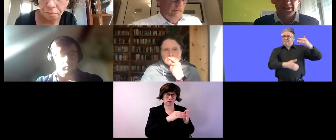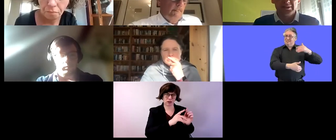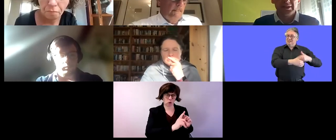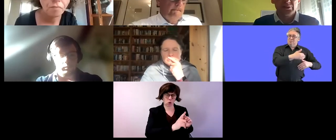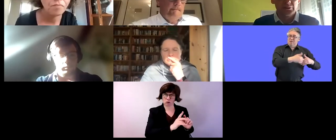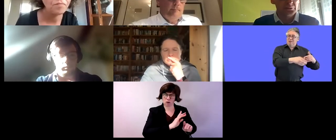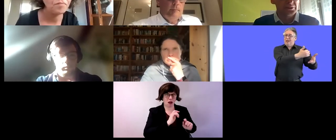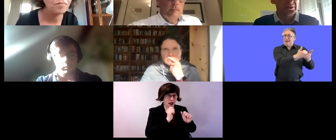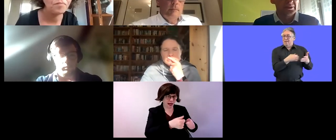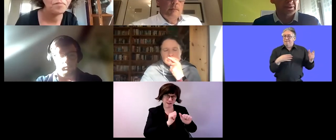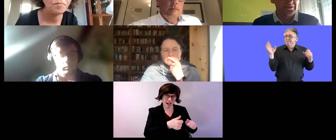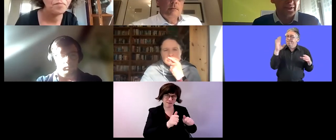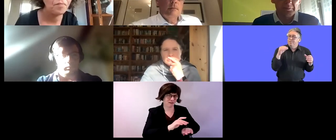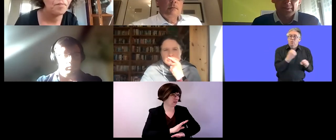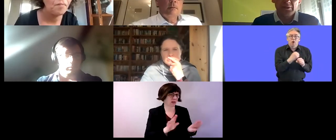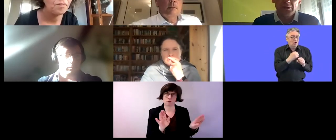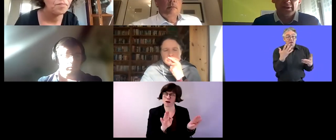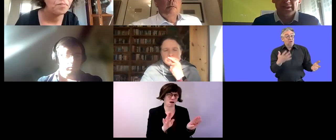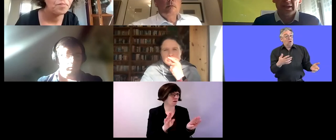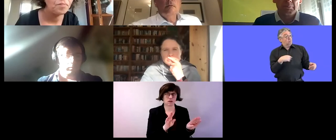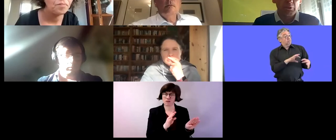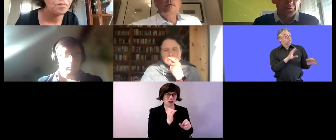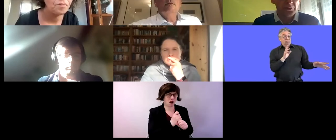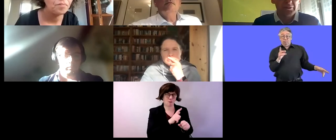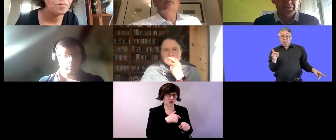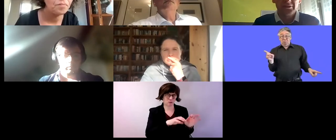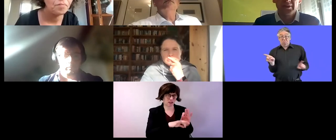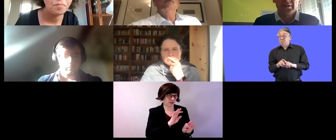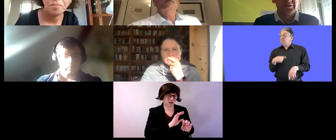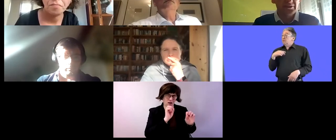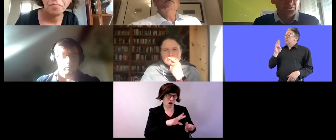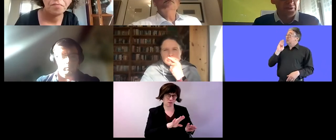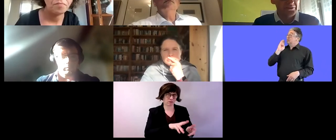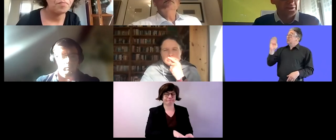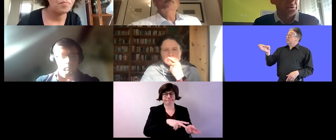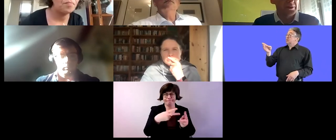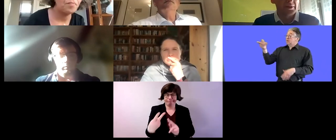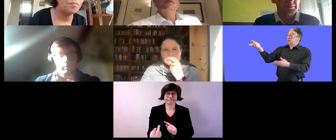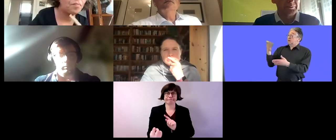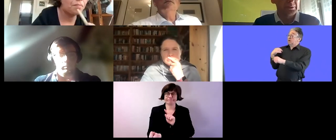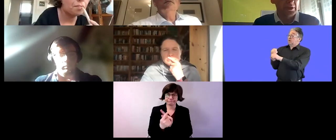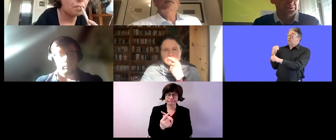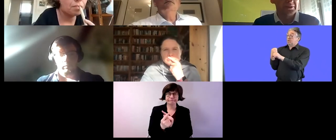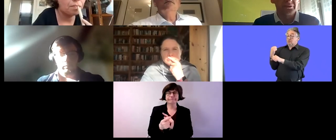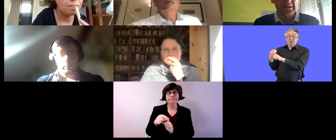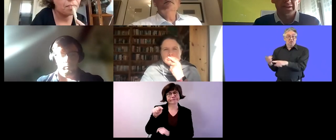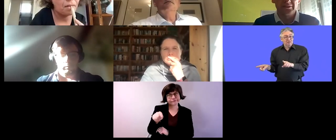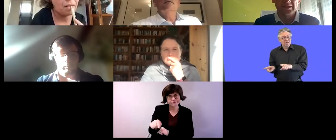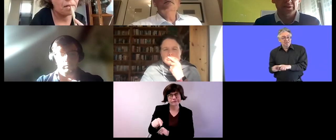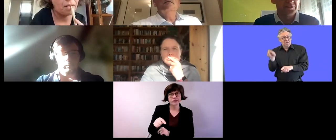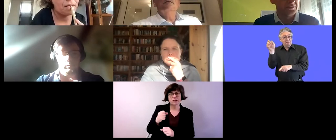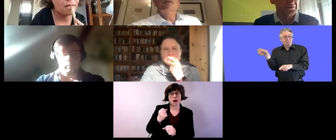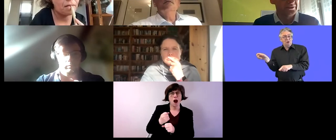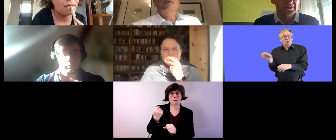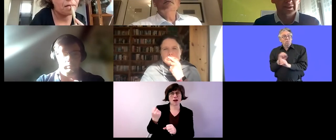job they go to the same and only employment office same office as for people without disabilities